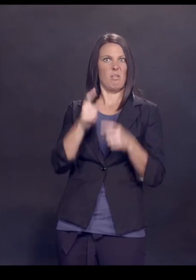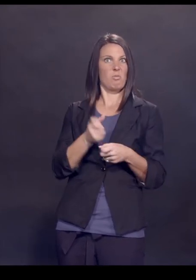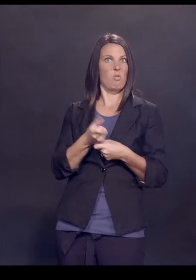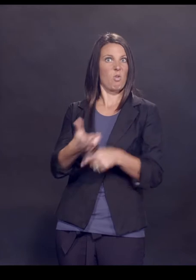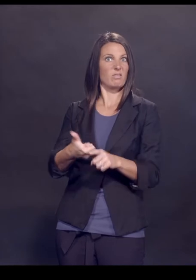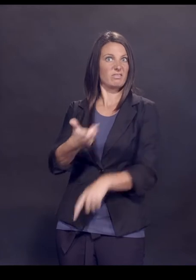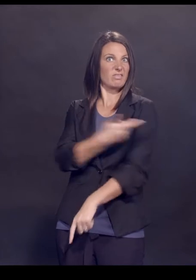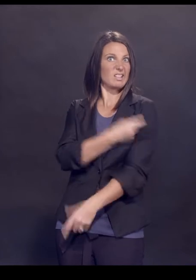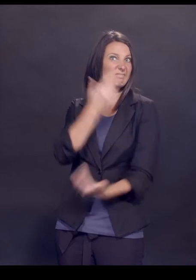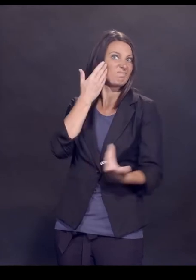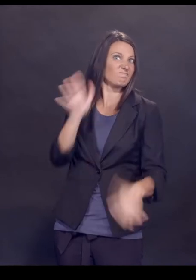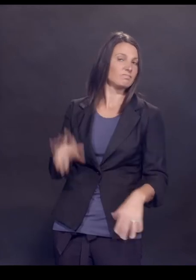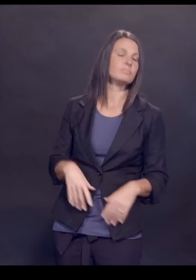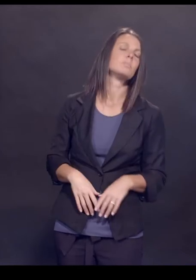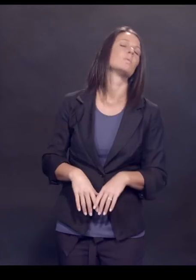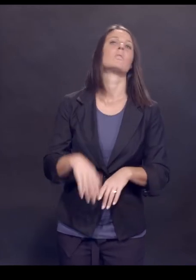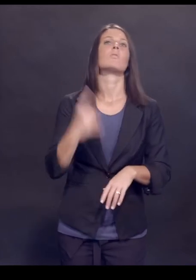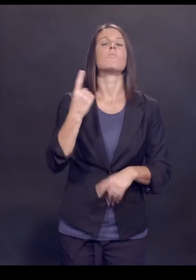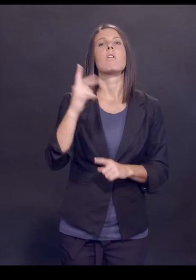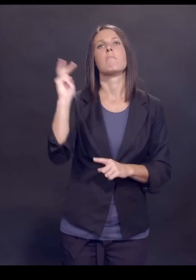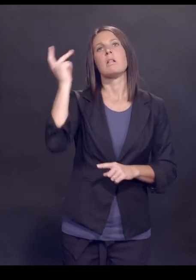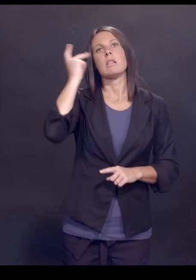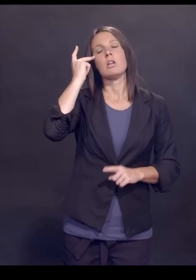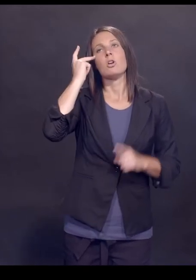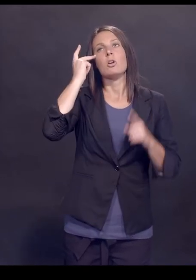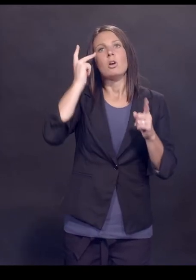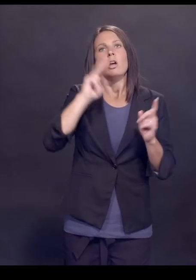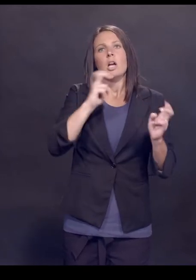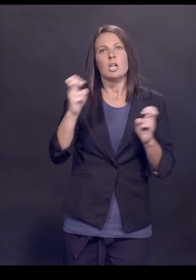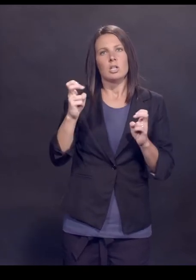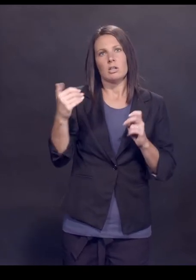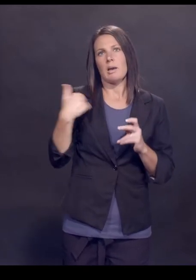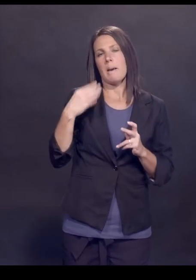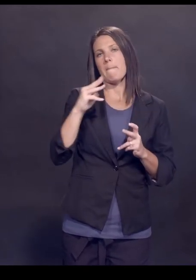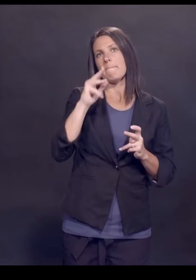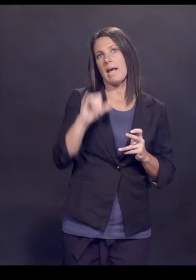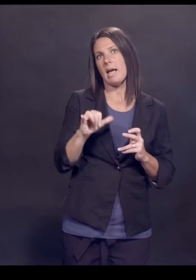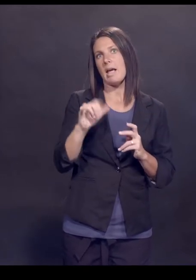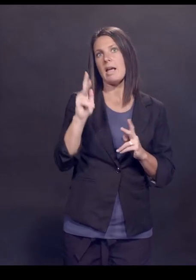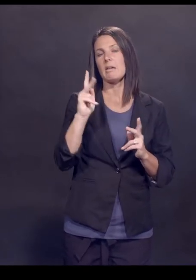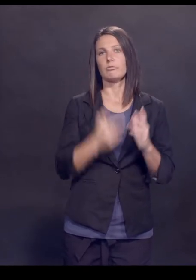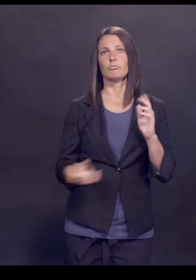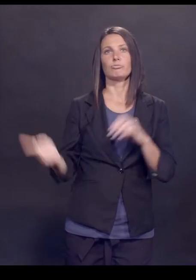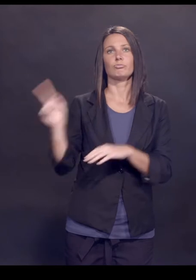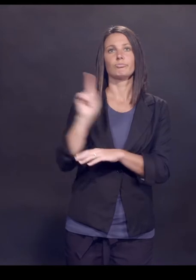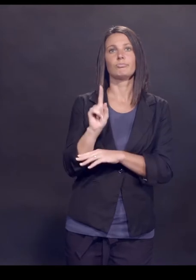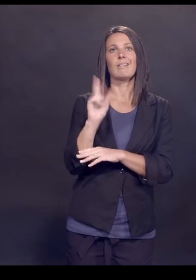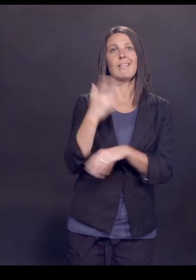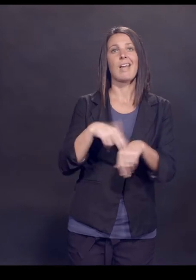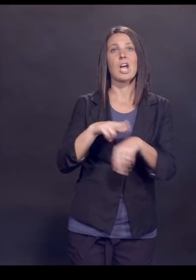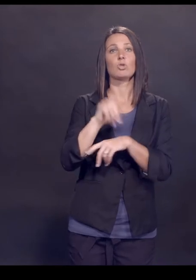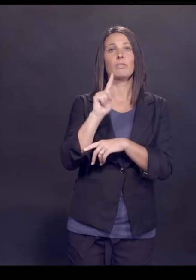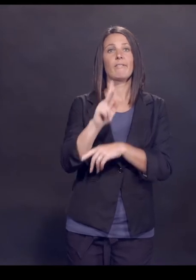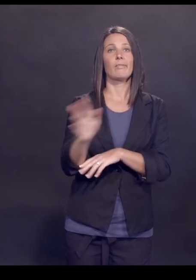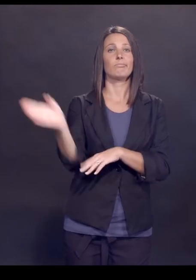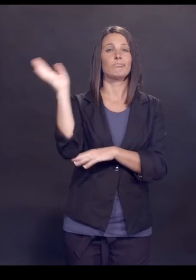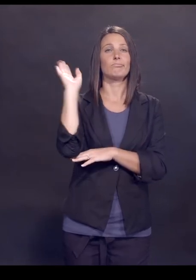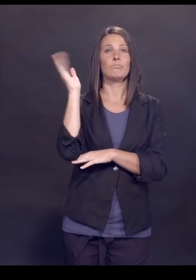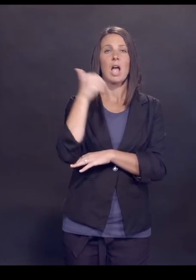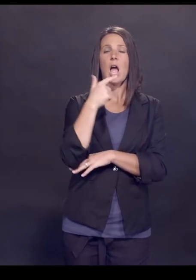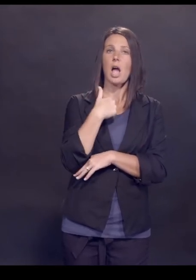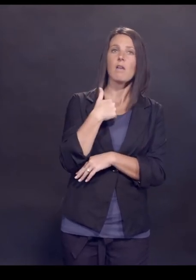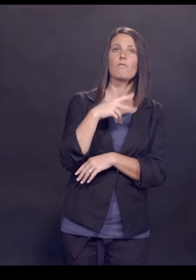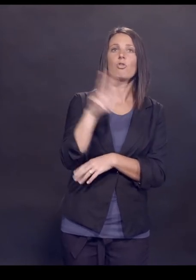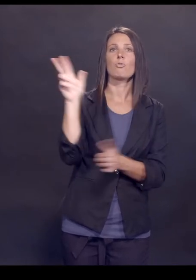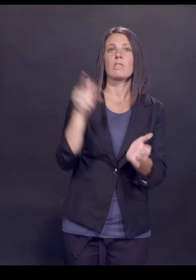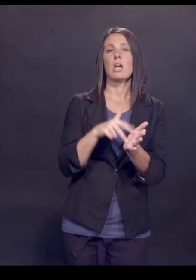example, and there was one political pundit who in May got on national television and he said there have been 3